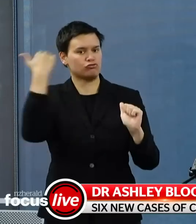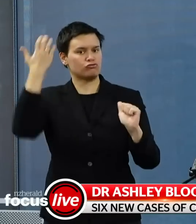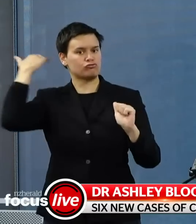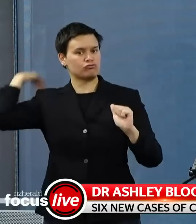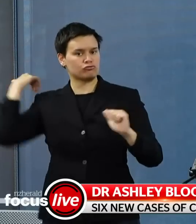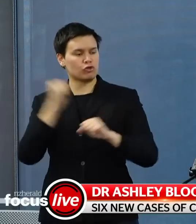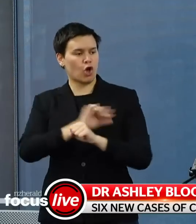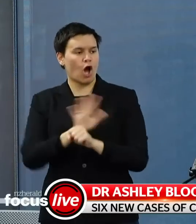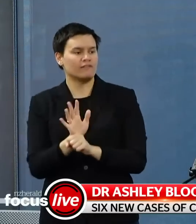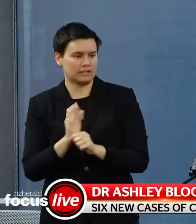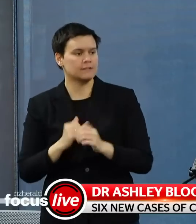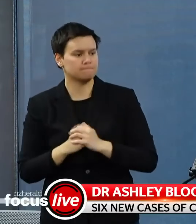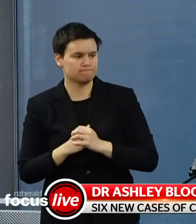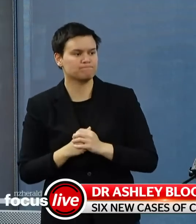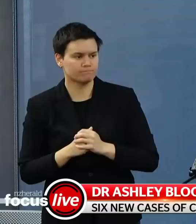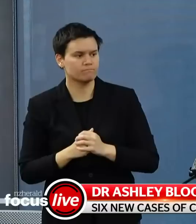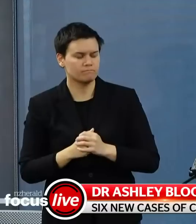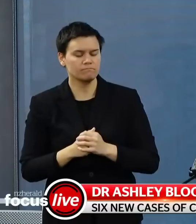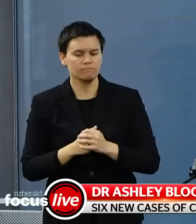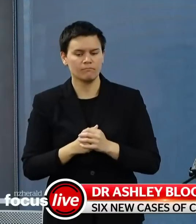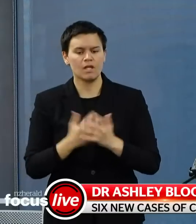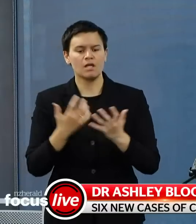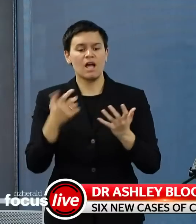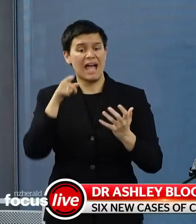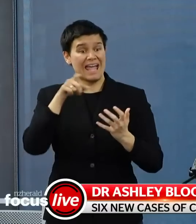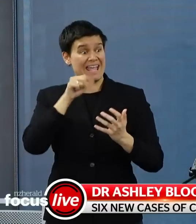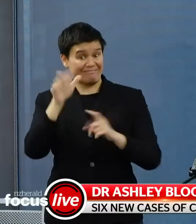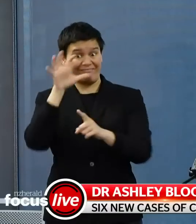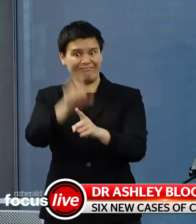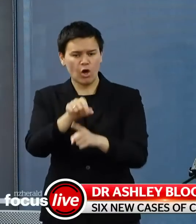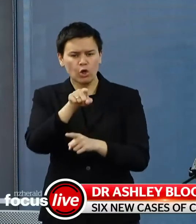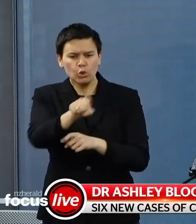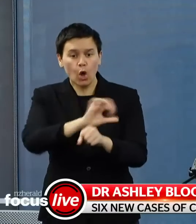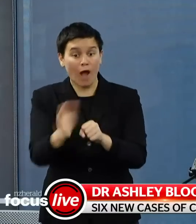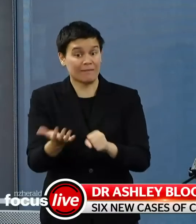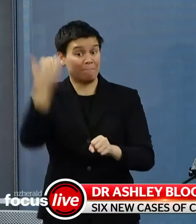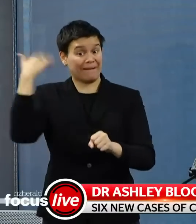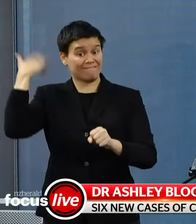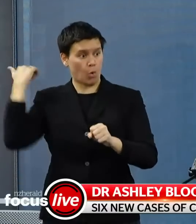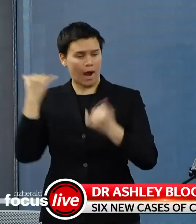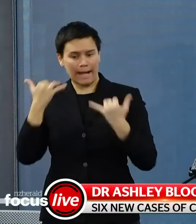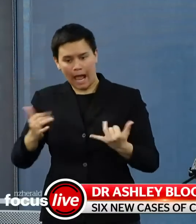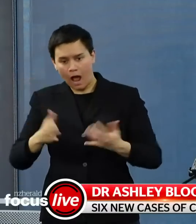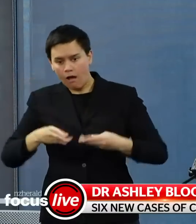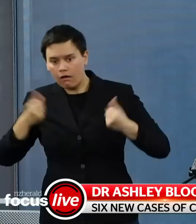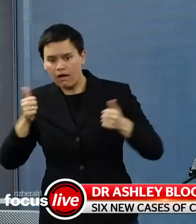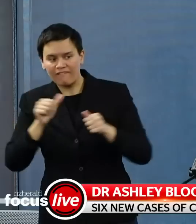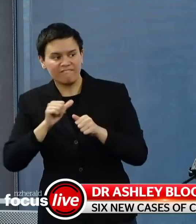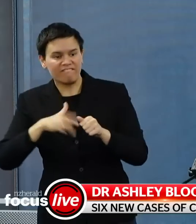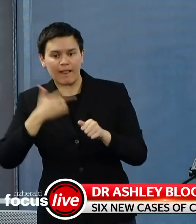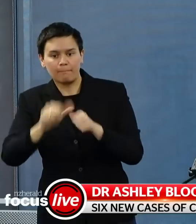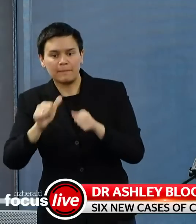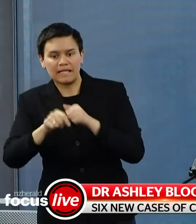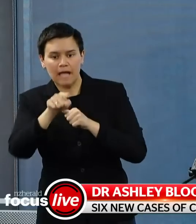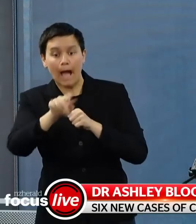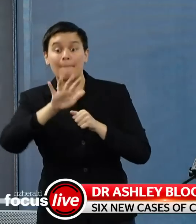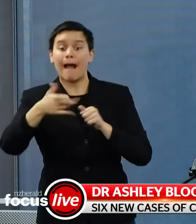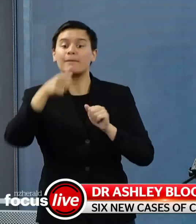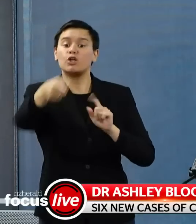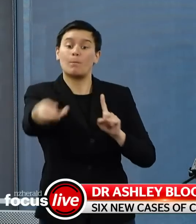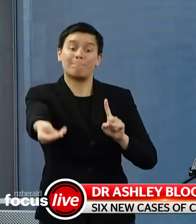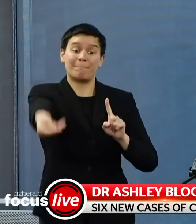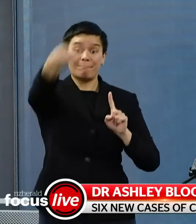testing to find out if there may have been earlier infection from, members of that household, particularly children who may have been